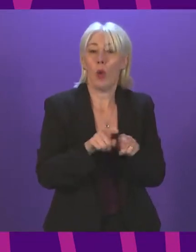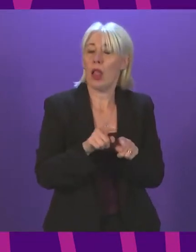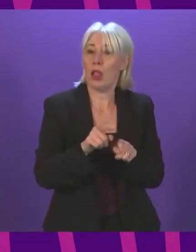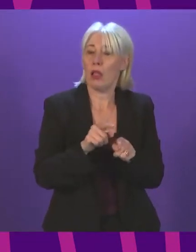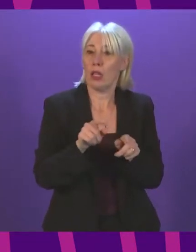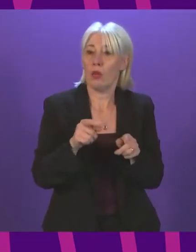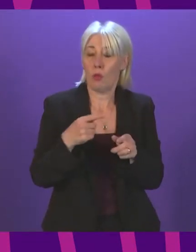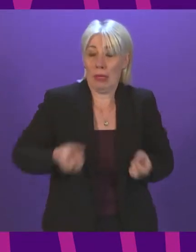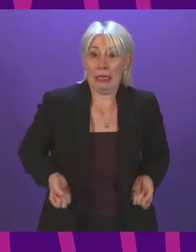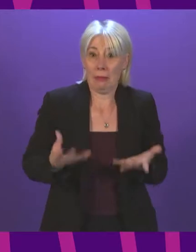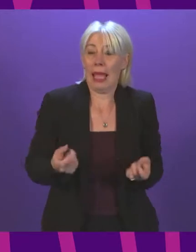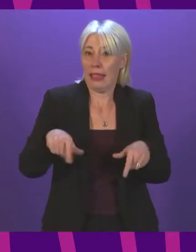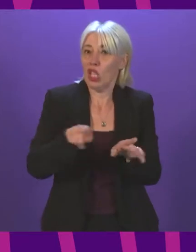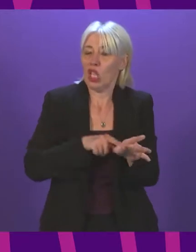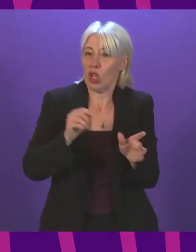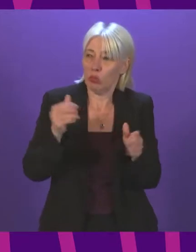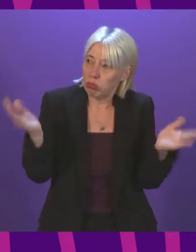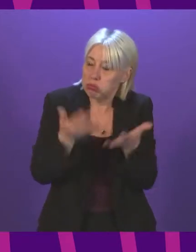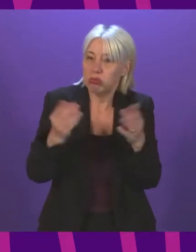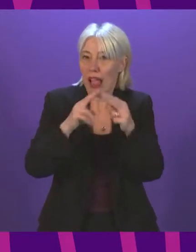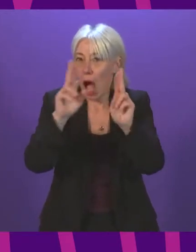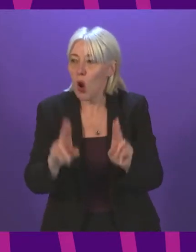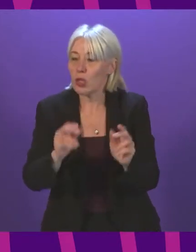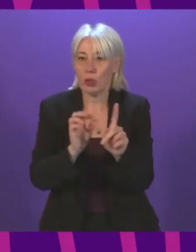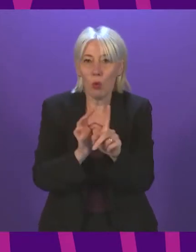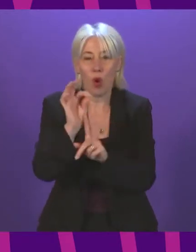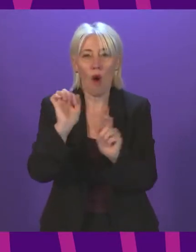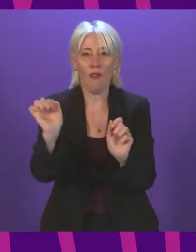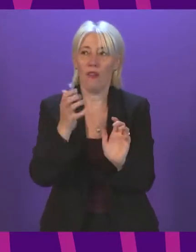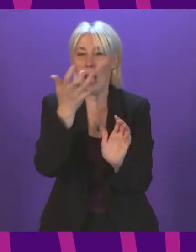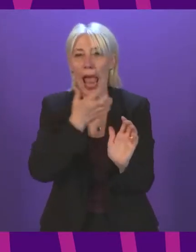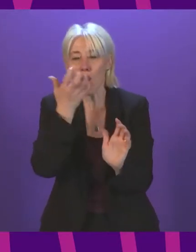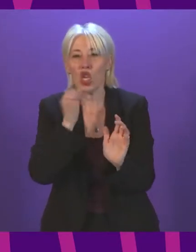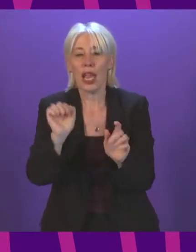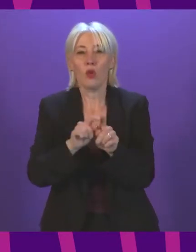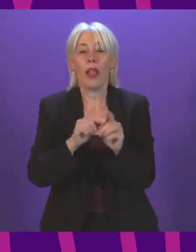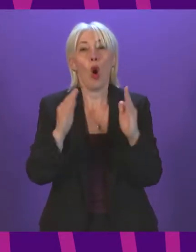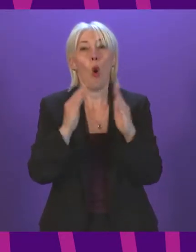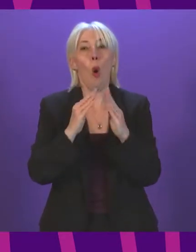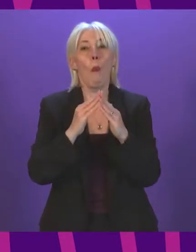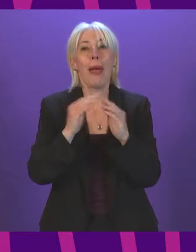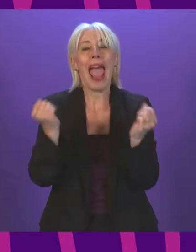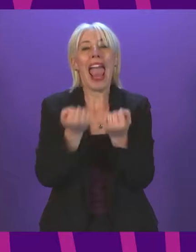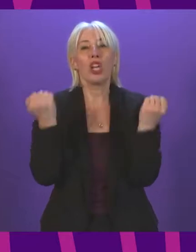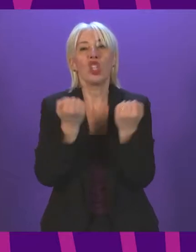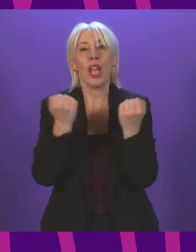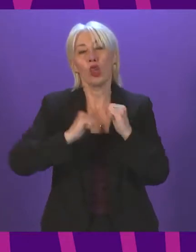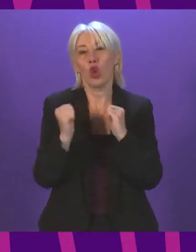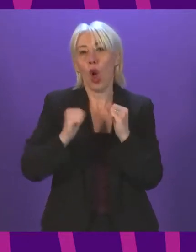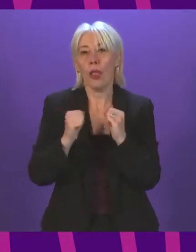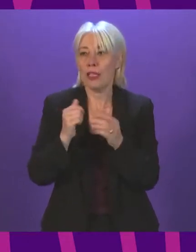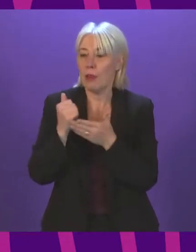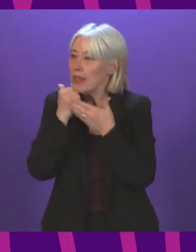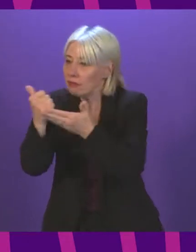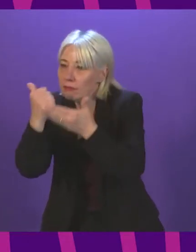spent this year alone. In addition to that we are continuing to fund Home Energy Scotland to provide free and impartial advice on how to deduce bills